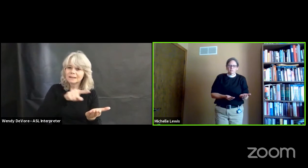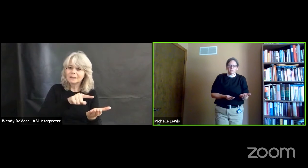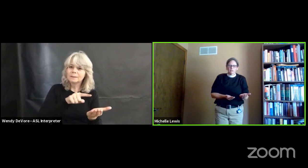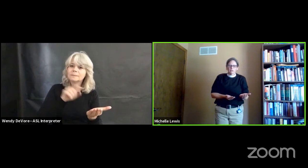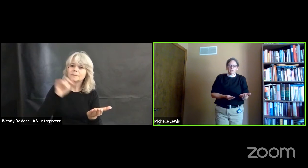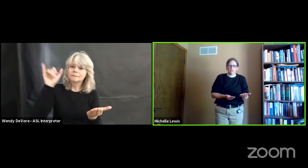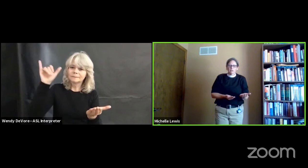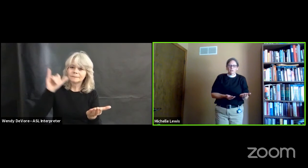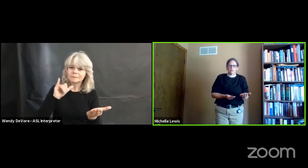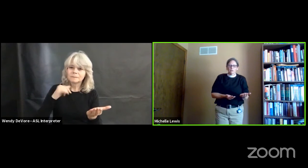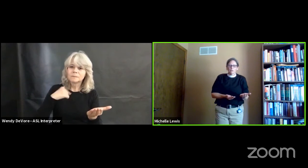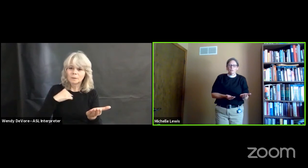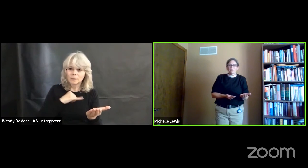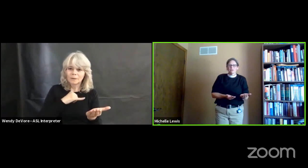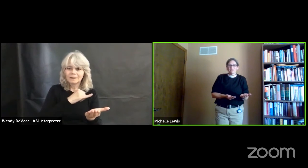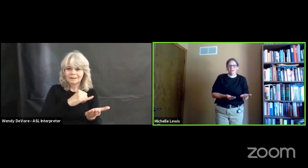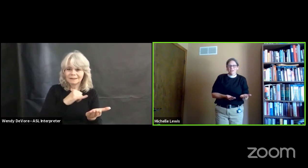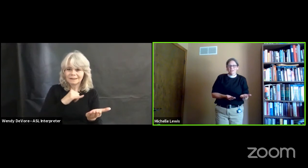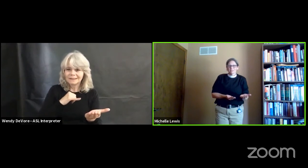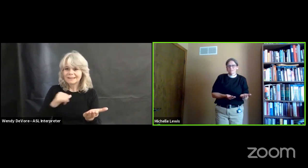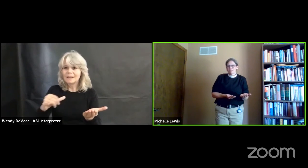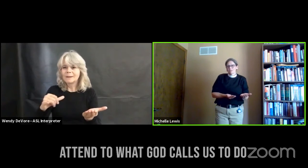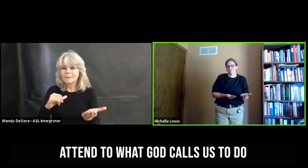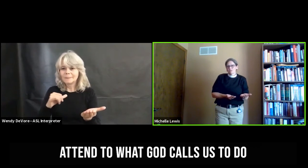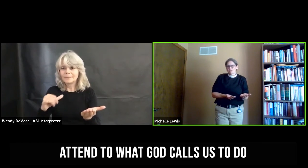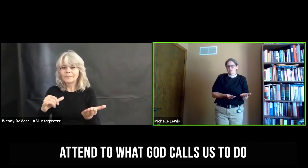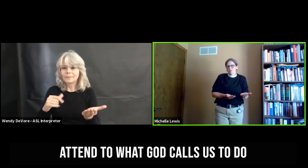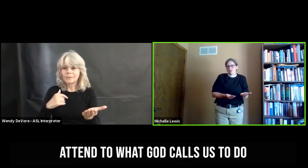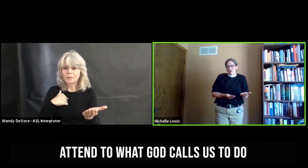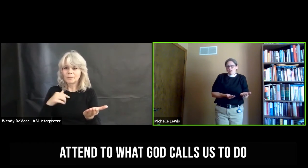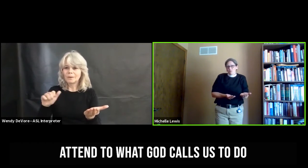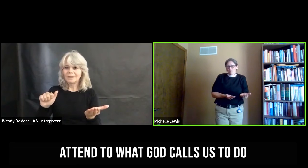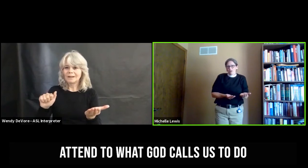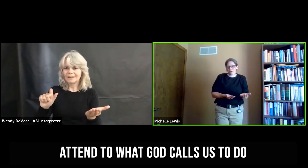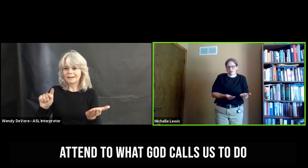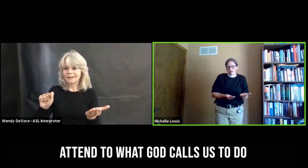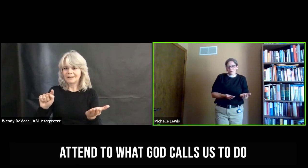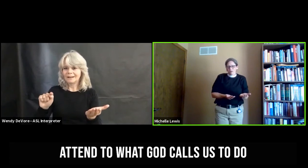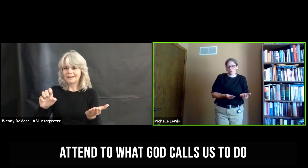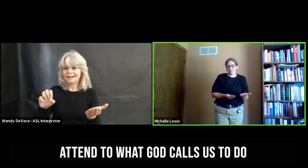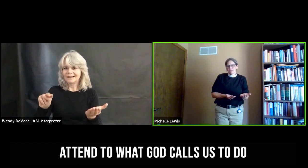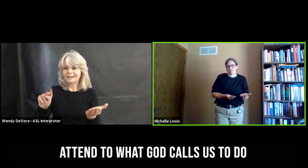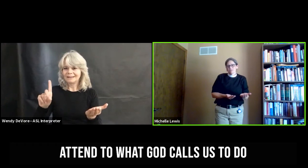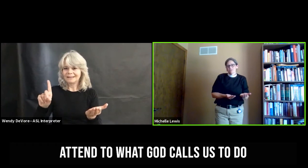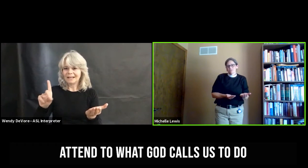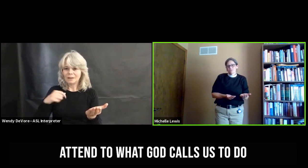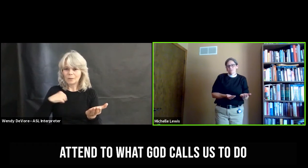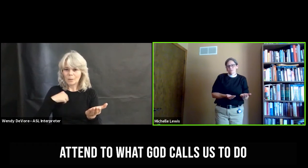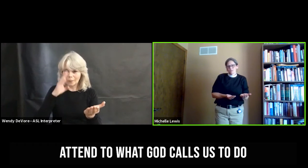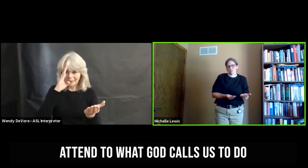We attend to what God calls us to do.